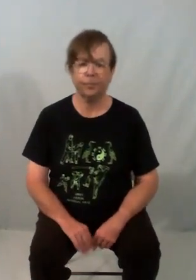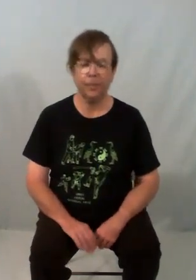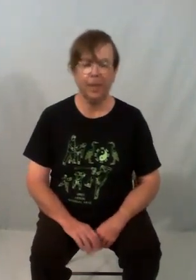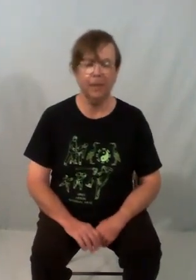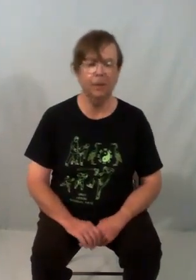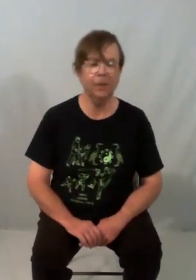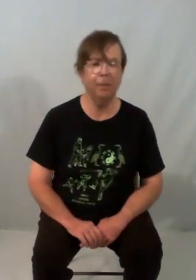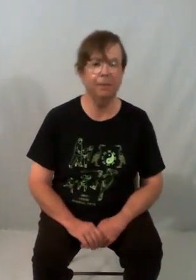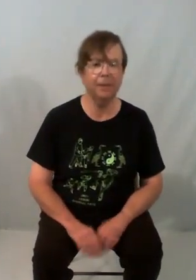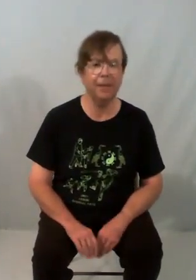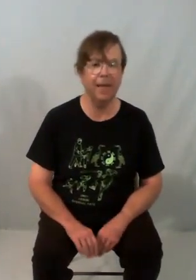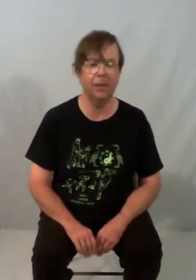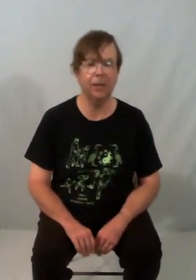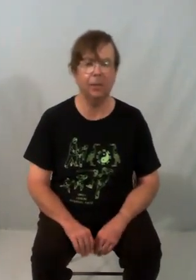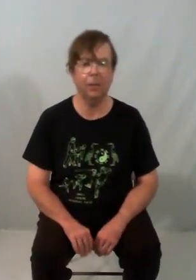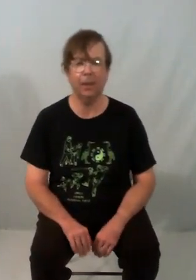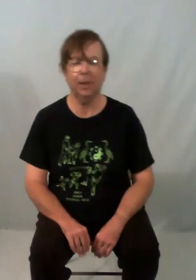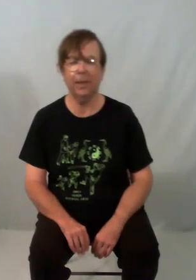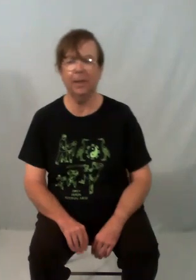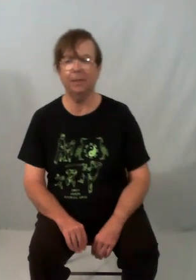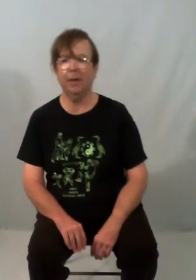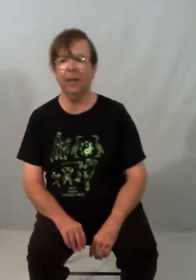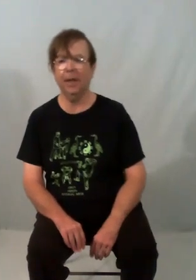There's a number of different stages that we can identify here.